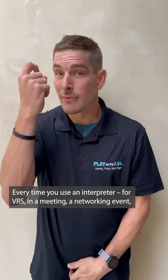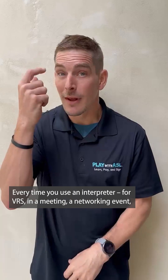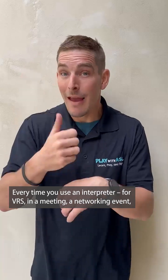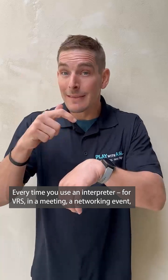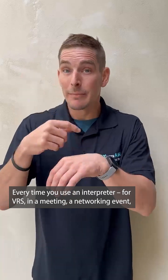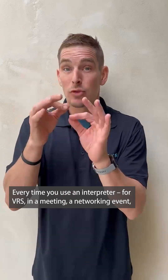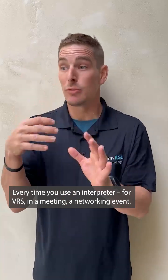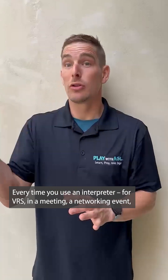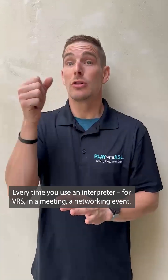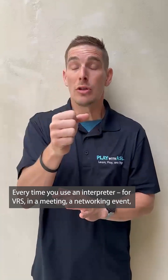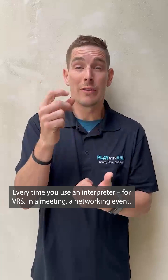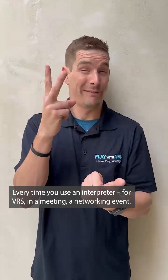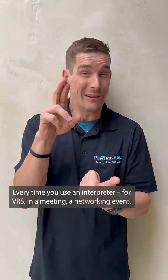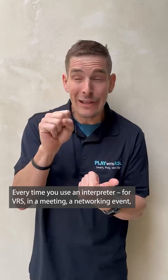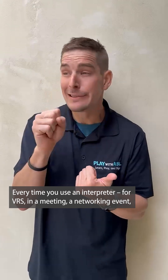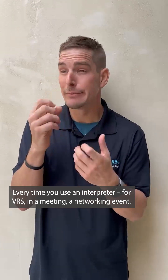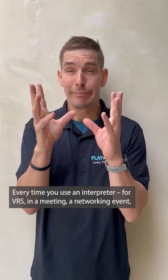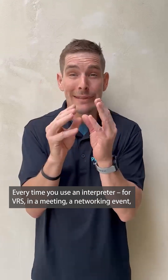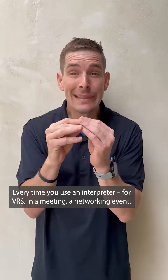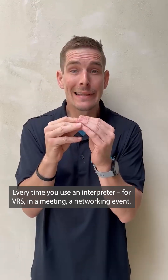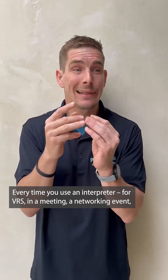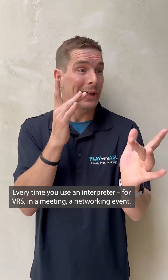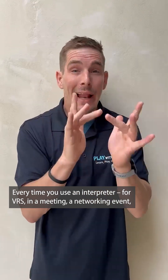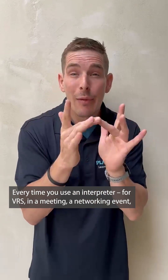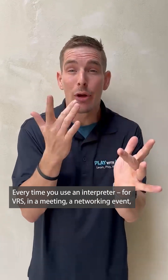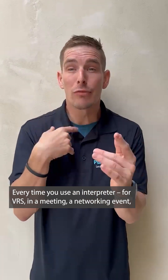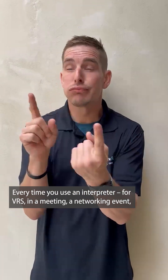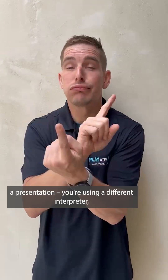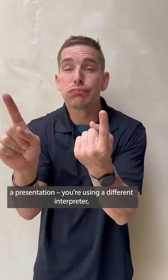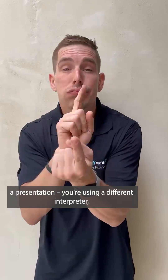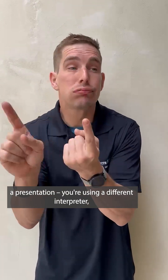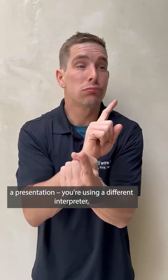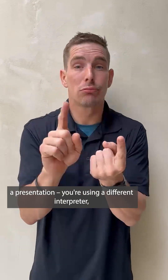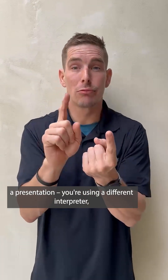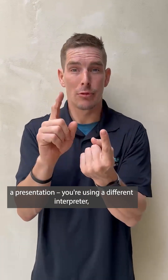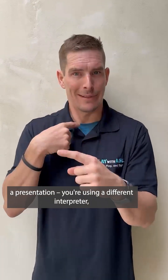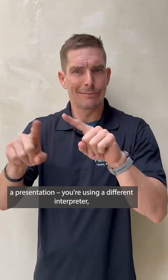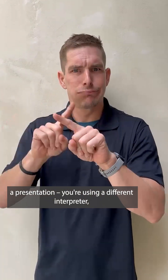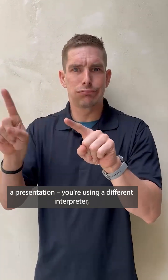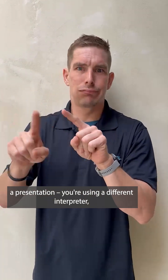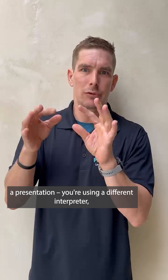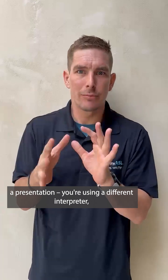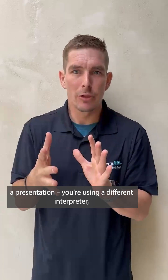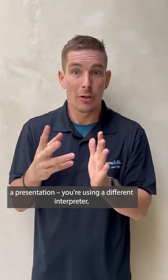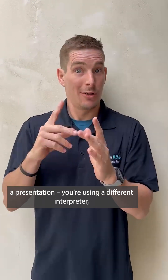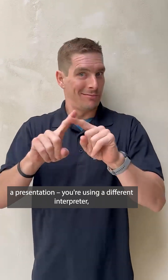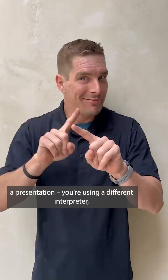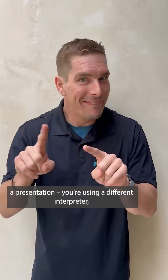Every time you use an interpreter, like for VRS, in a meeting, a networking event, a presentation, you're using a different interpreter,